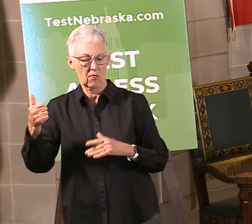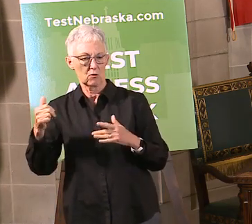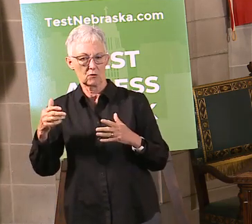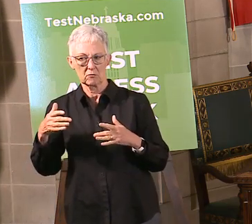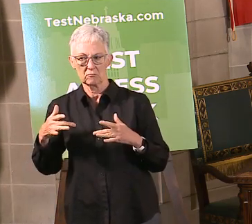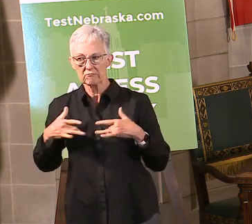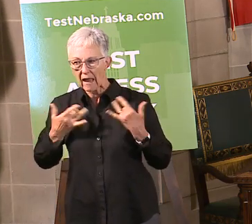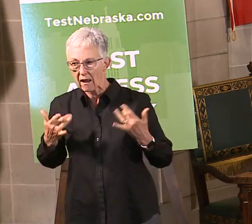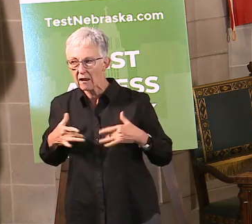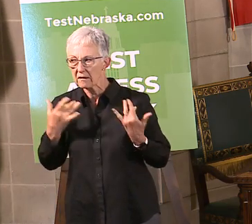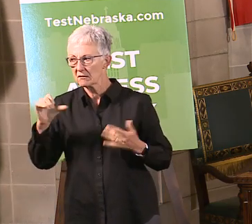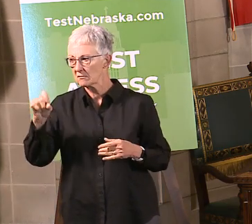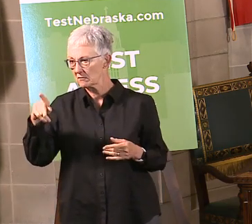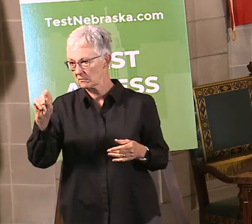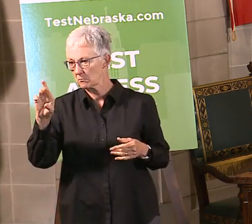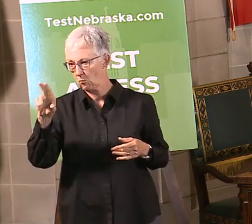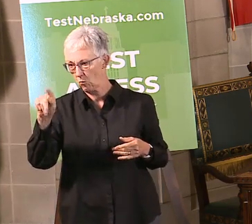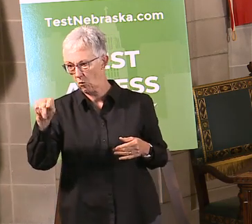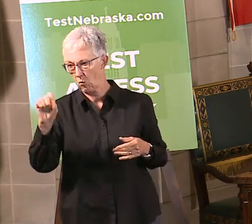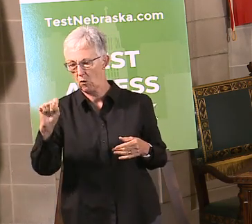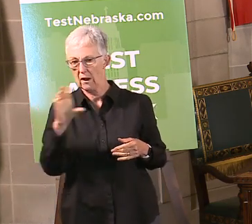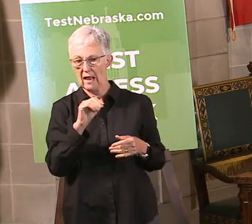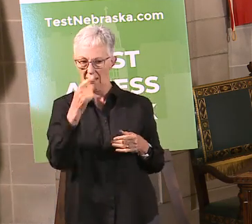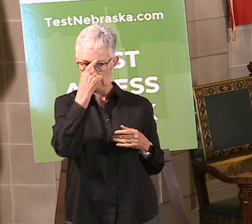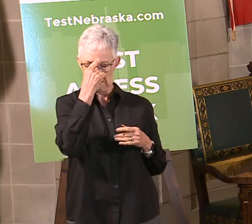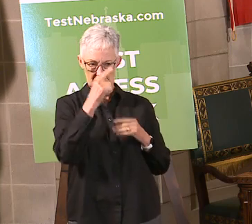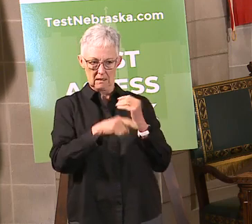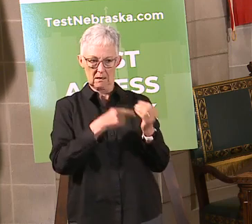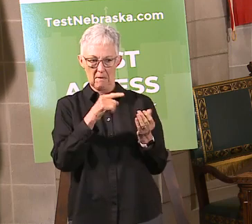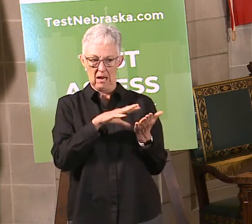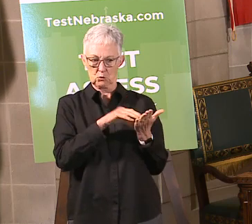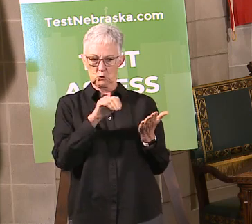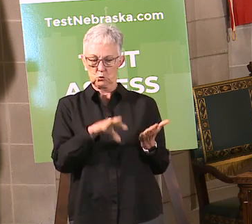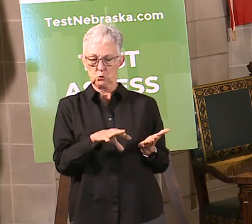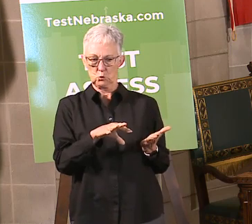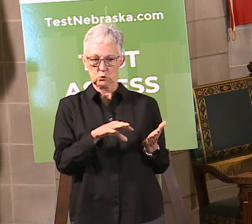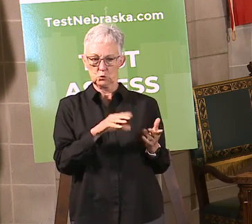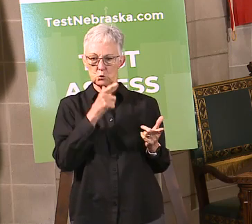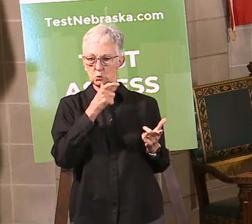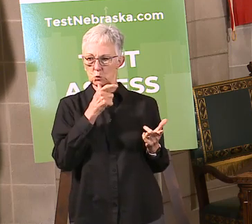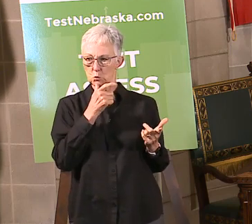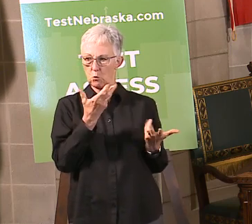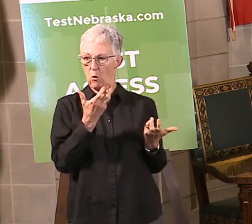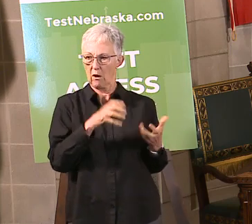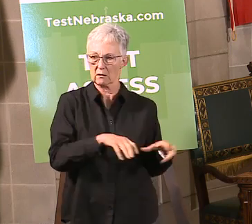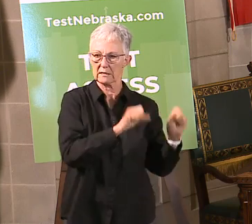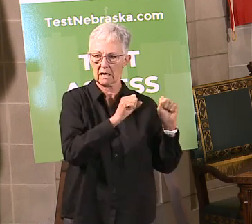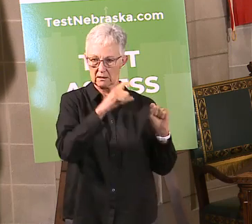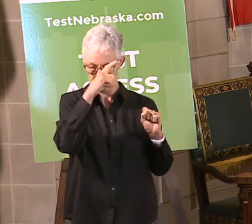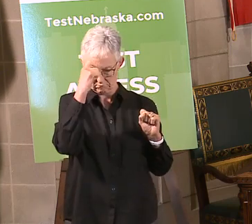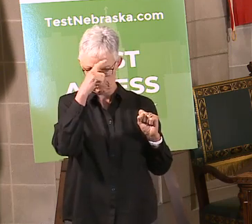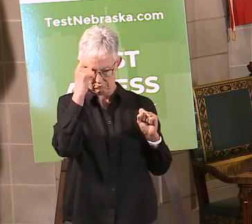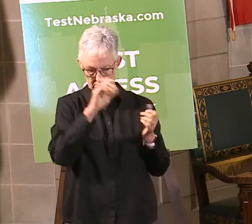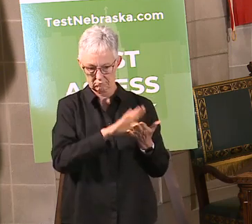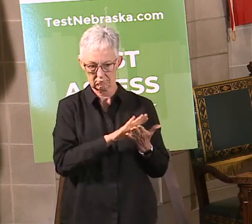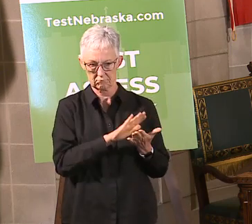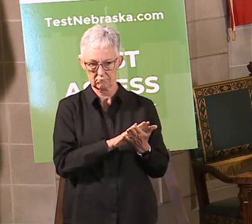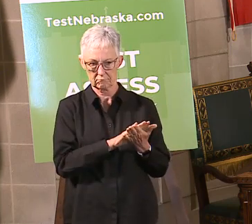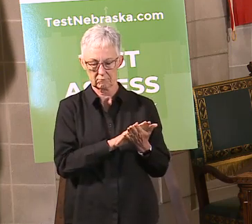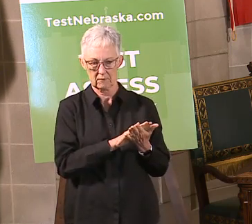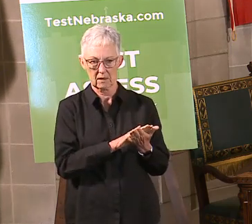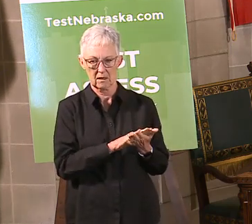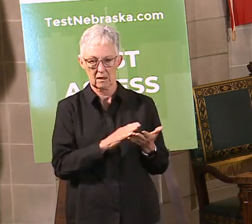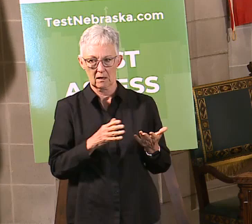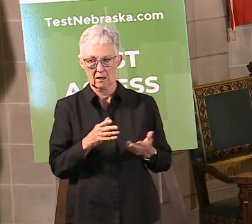to think about services for students in a summer school environment as well. And so what folks have to understand is we're really learning from